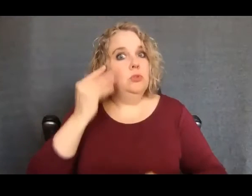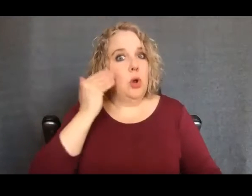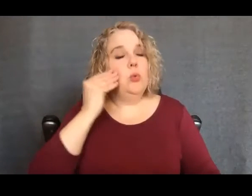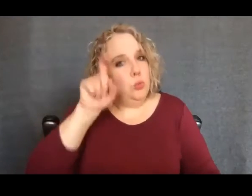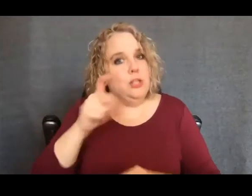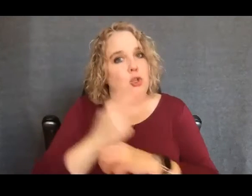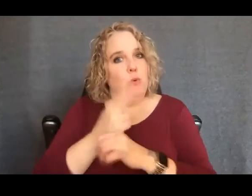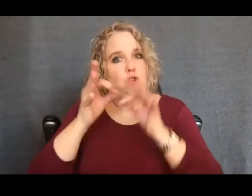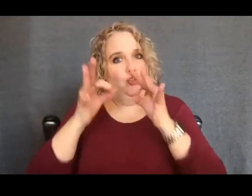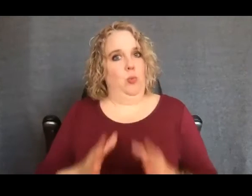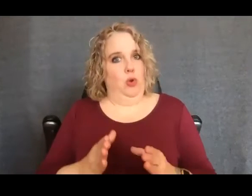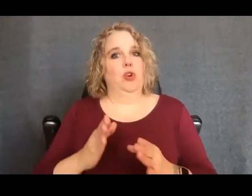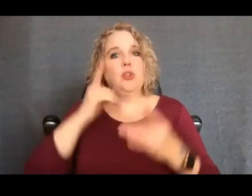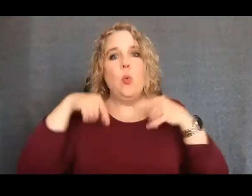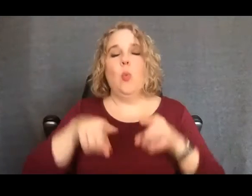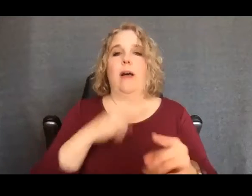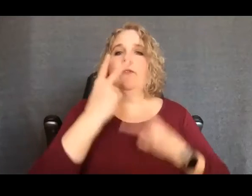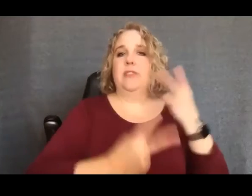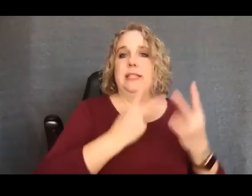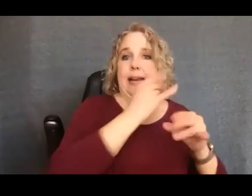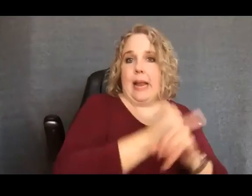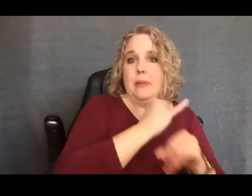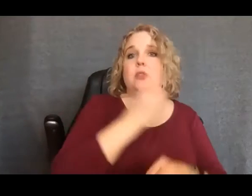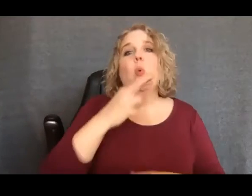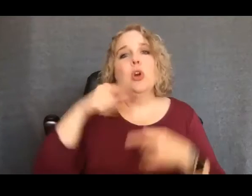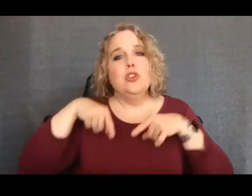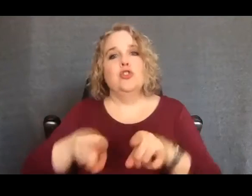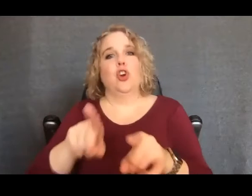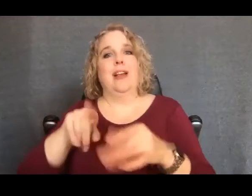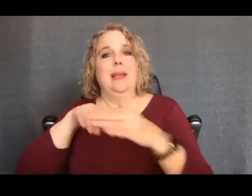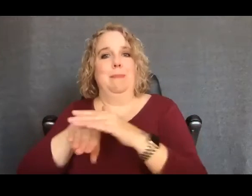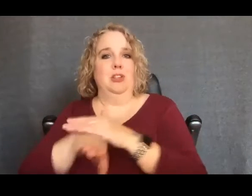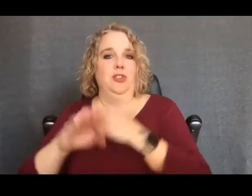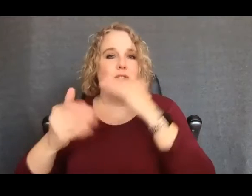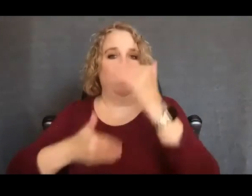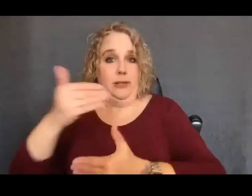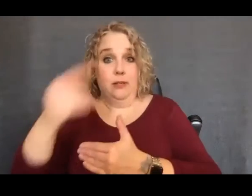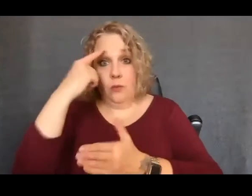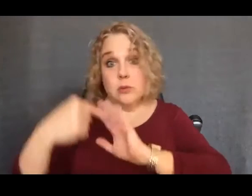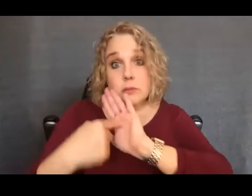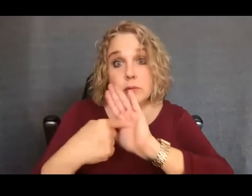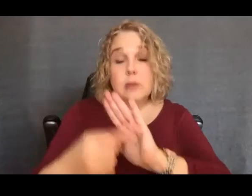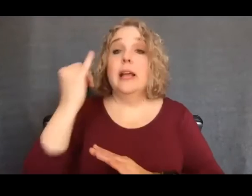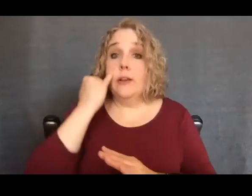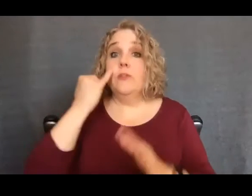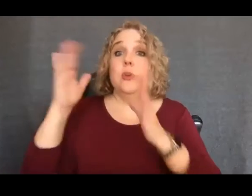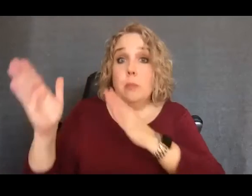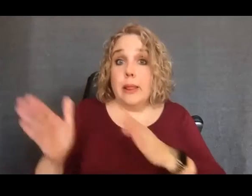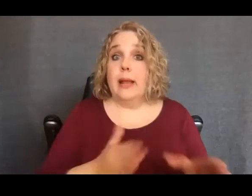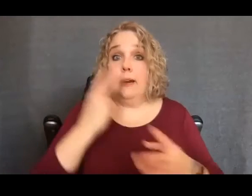interpreters while visiting our campus or going through the admissions process. For instance, if you're planning to visit campus for an open